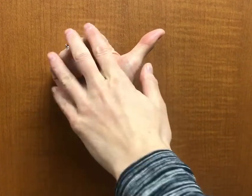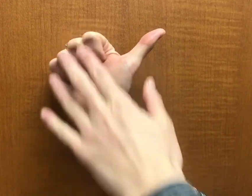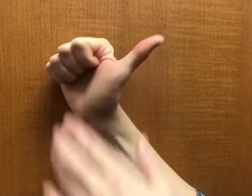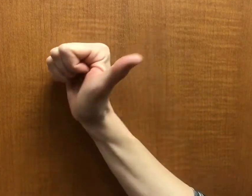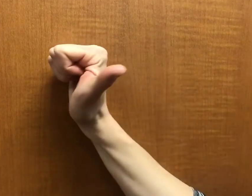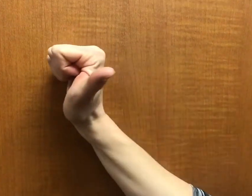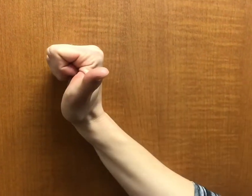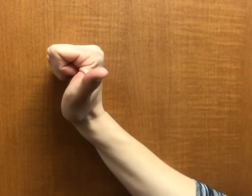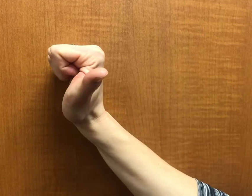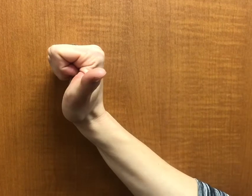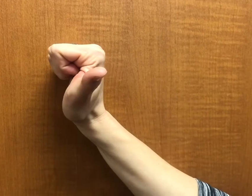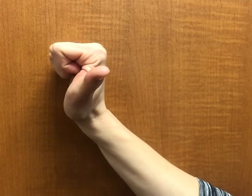here all the way in.